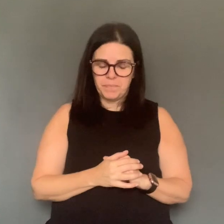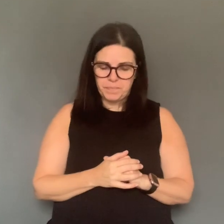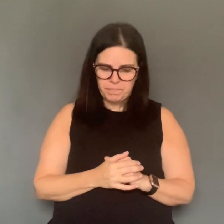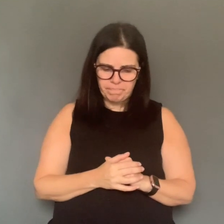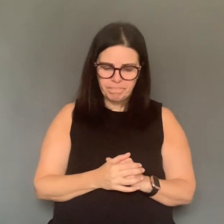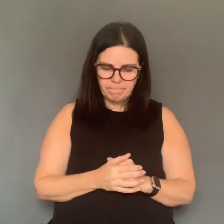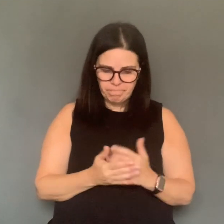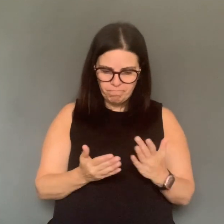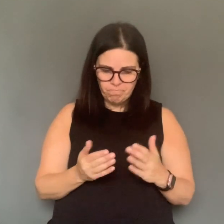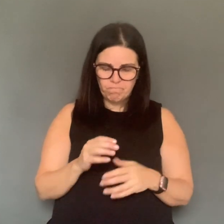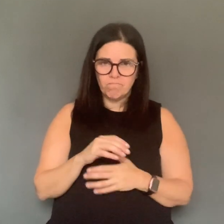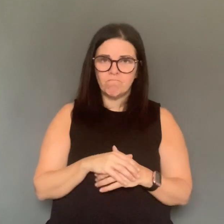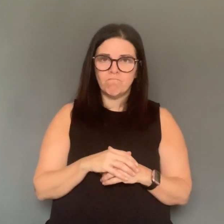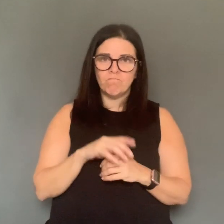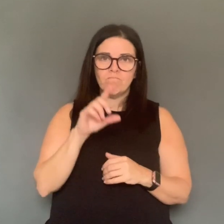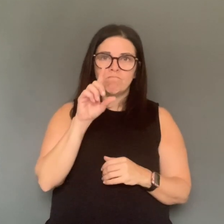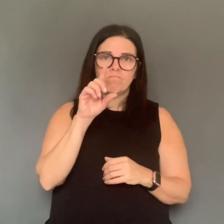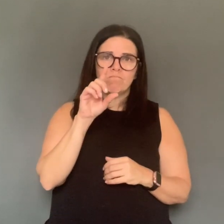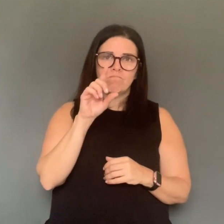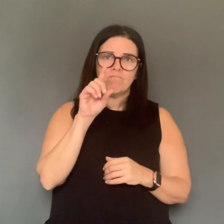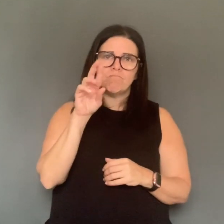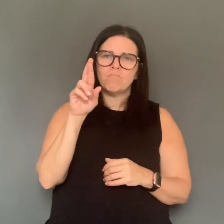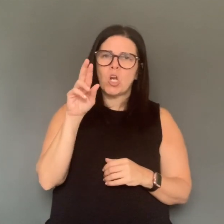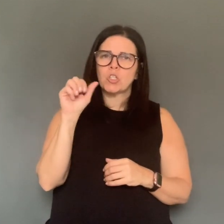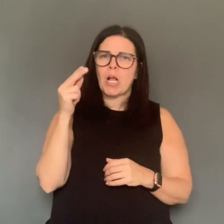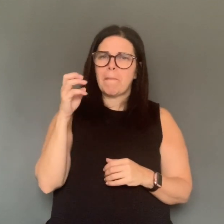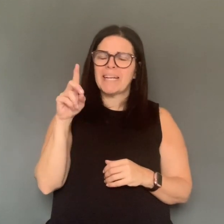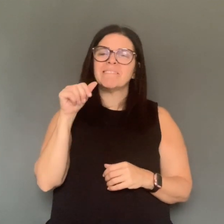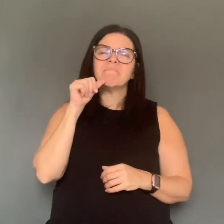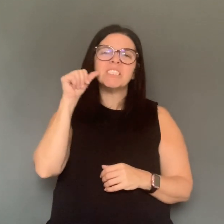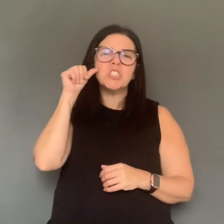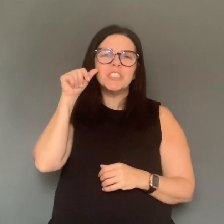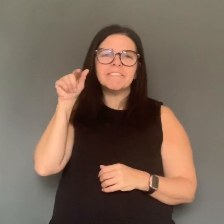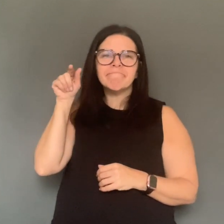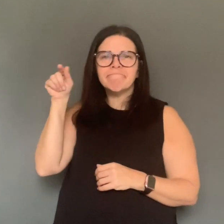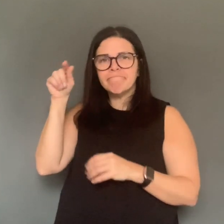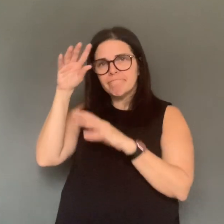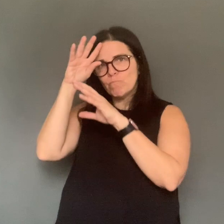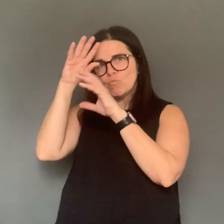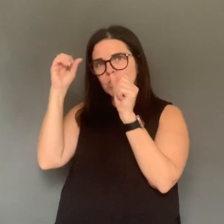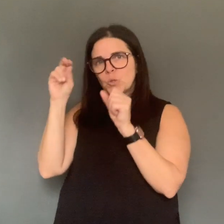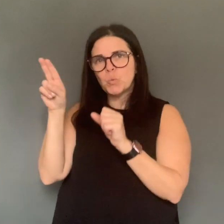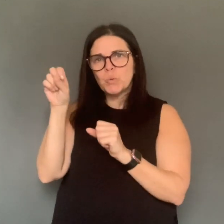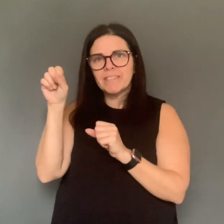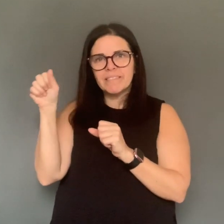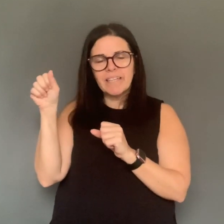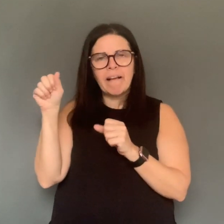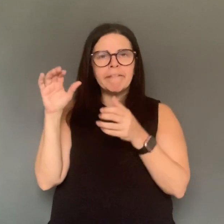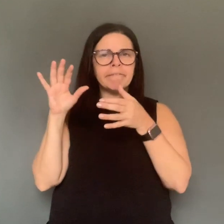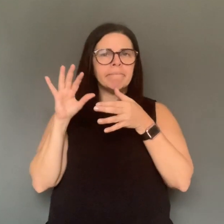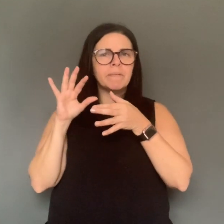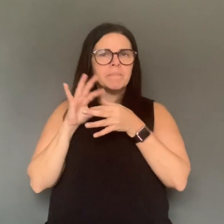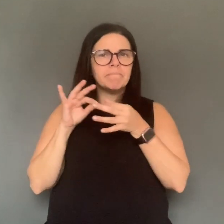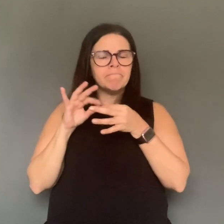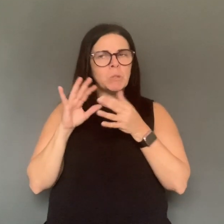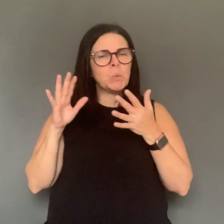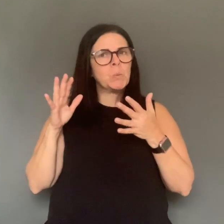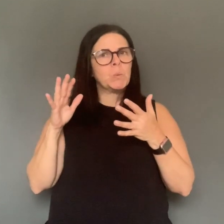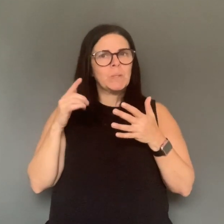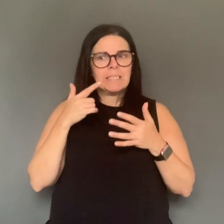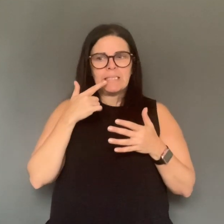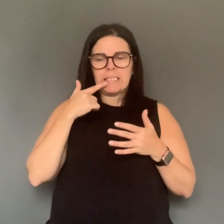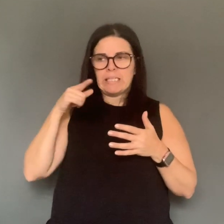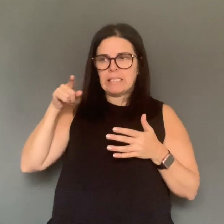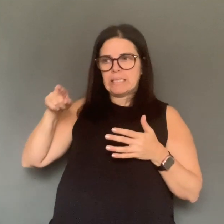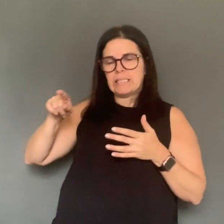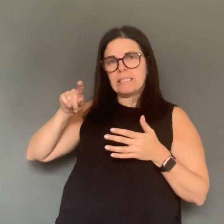What kind of impact do you expect in the Windsor-Essex region? Well, based on the various modeling that has been